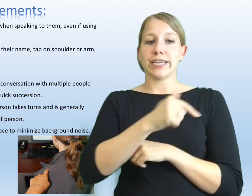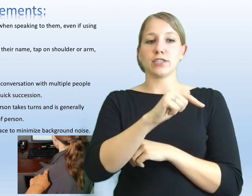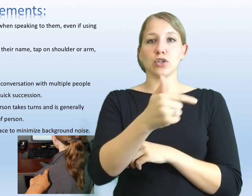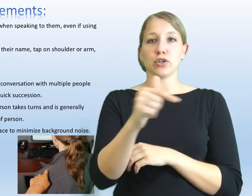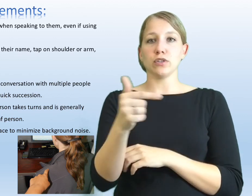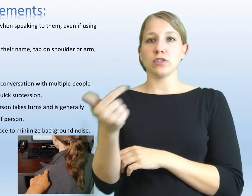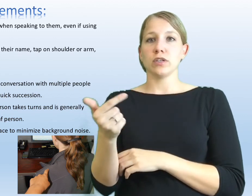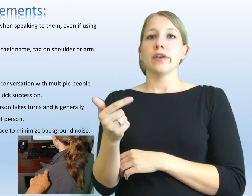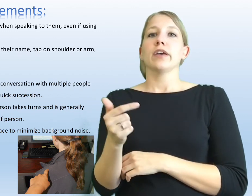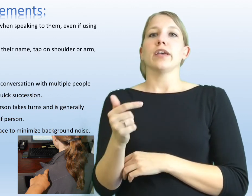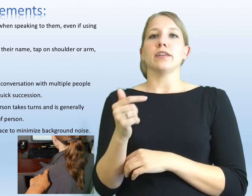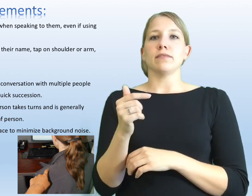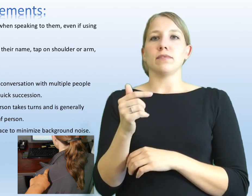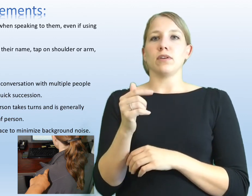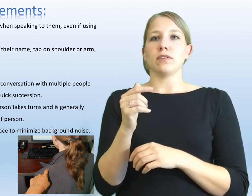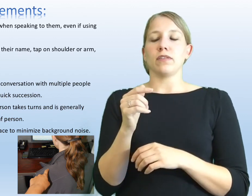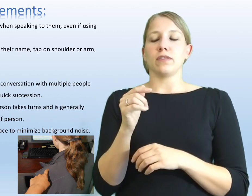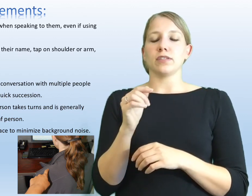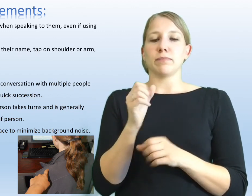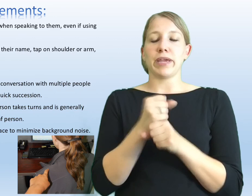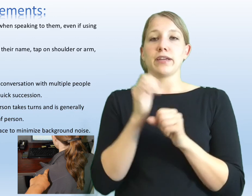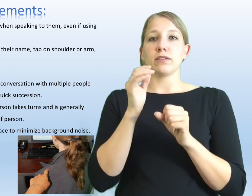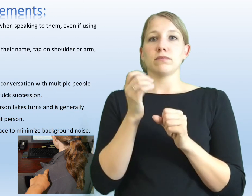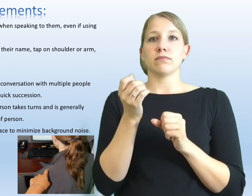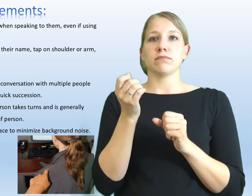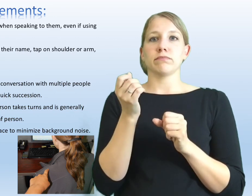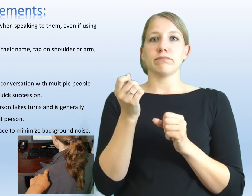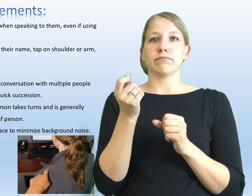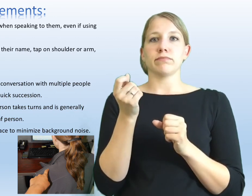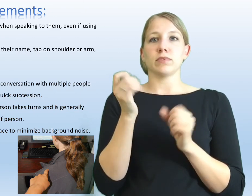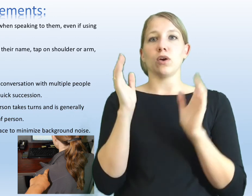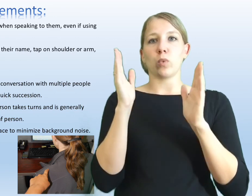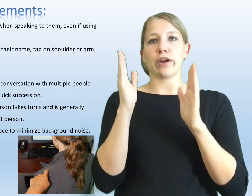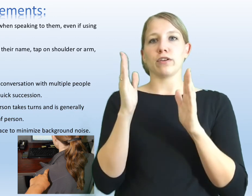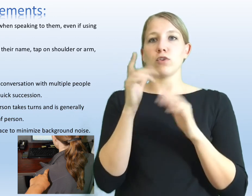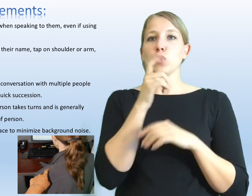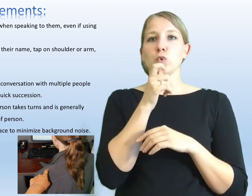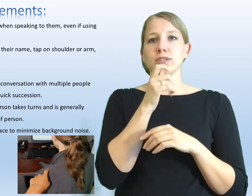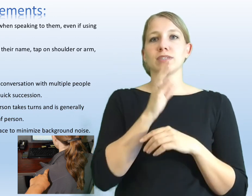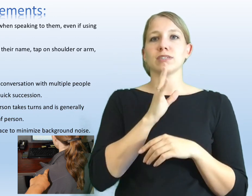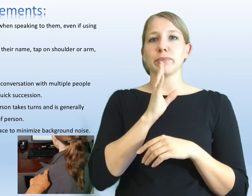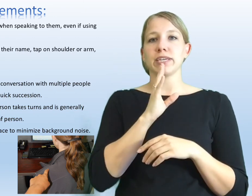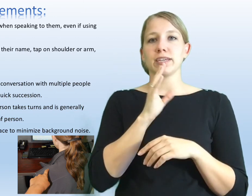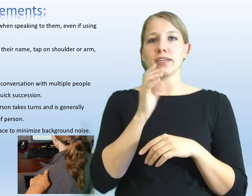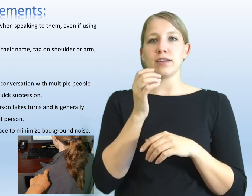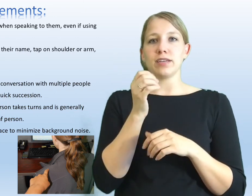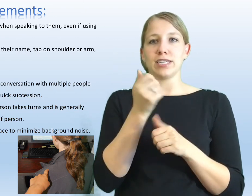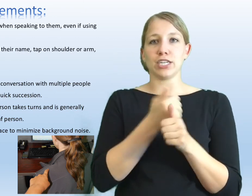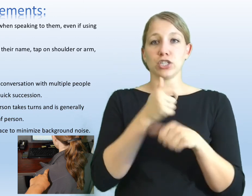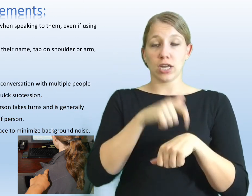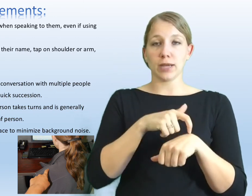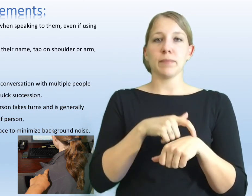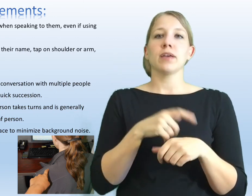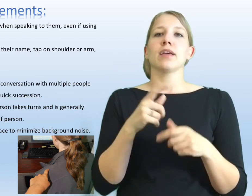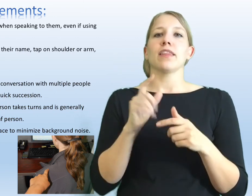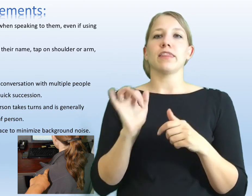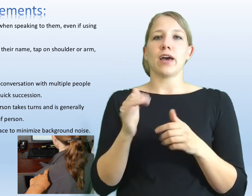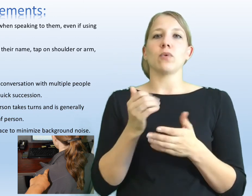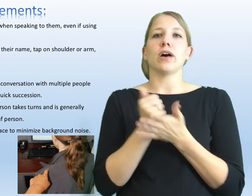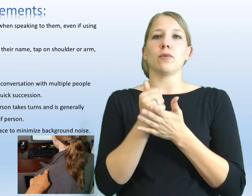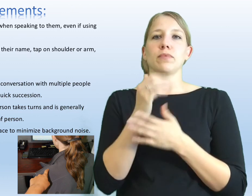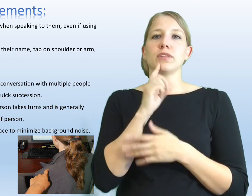takes turns and it's made aware of who is speaking at each time,